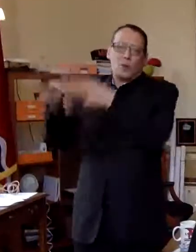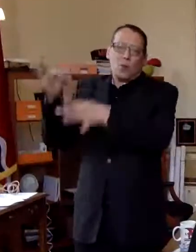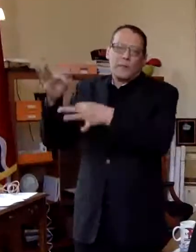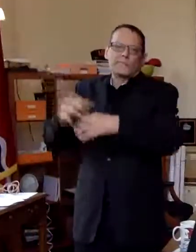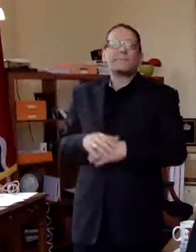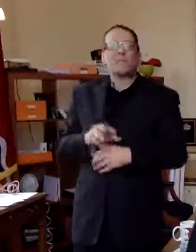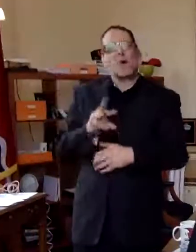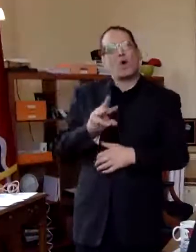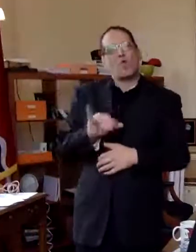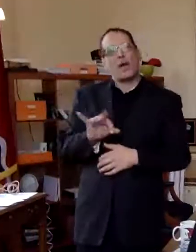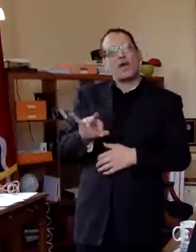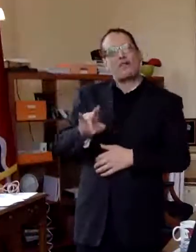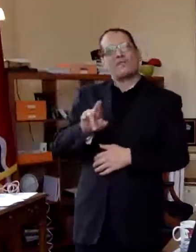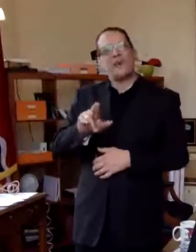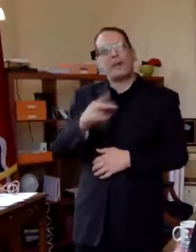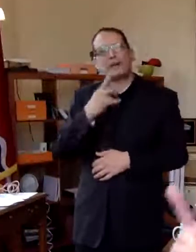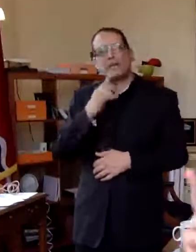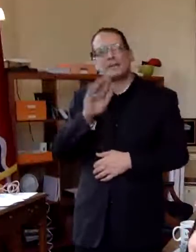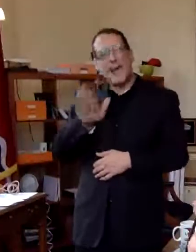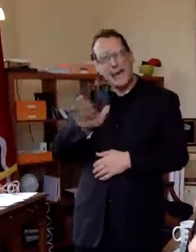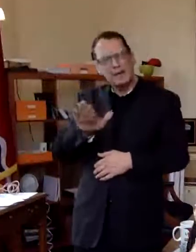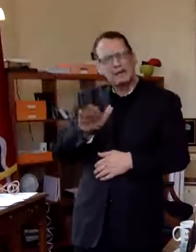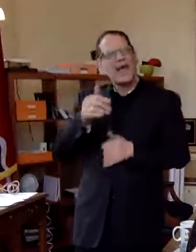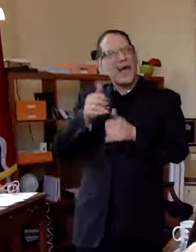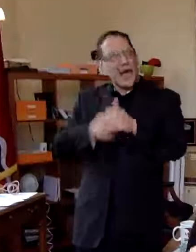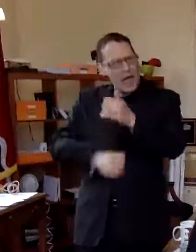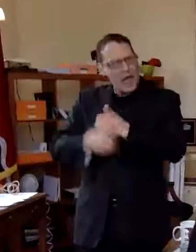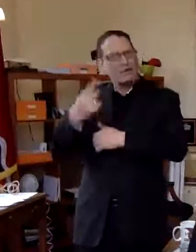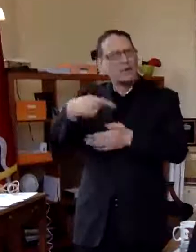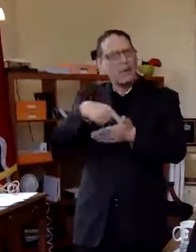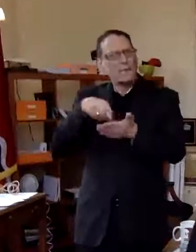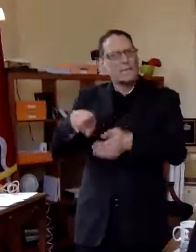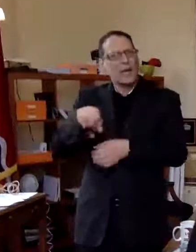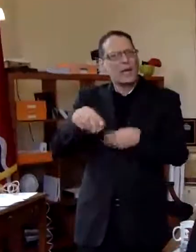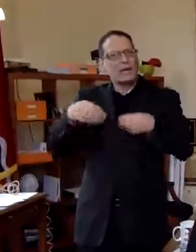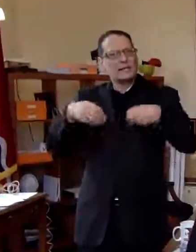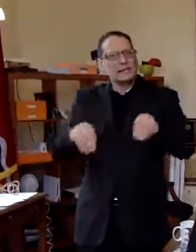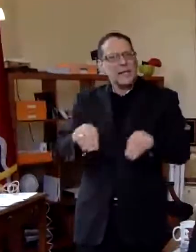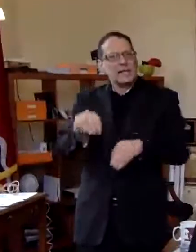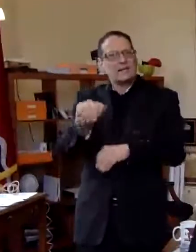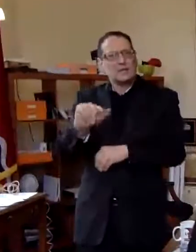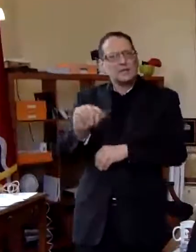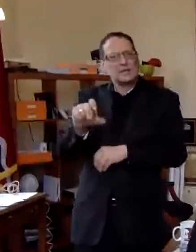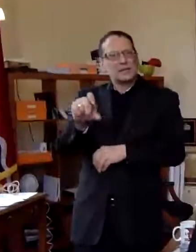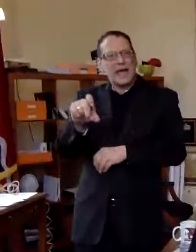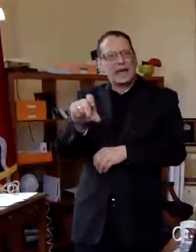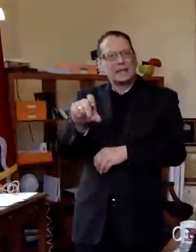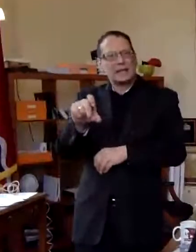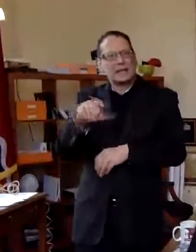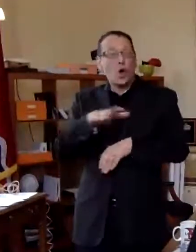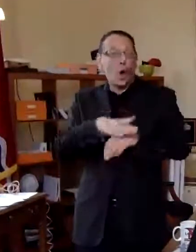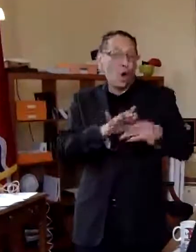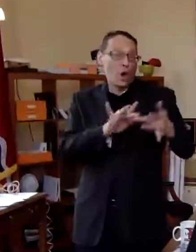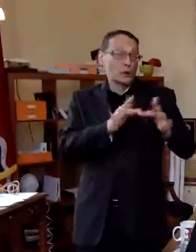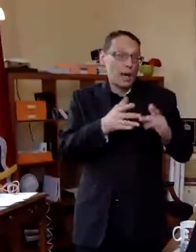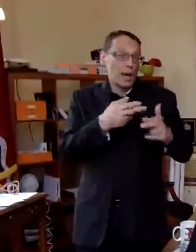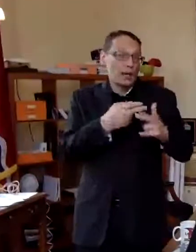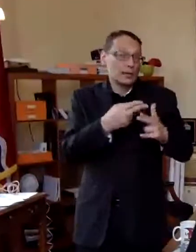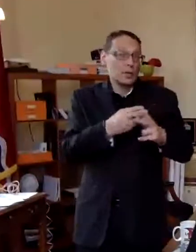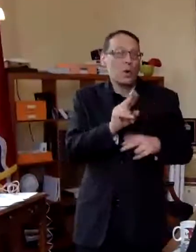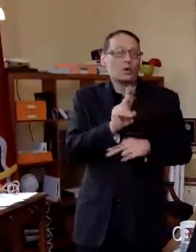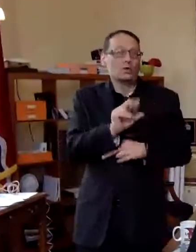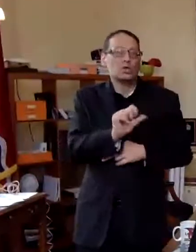says hey everybody has to pay sales tax when you order it online they call it a use tax but uh it's difference